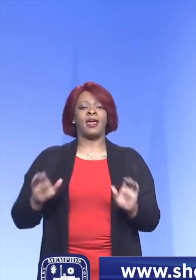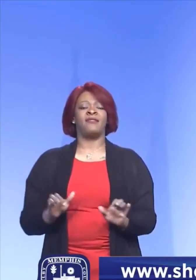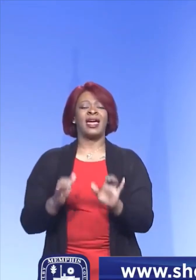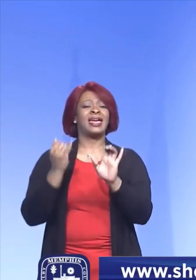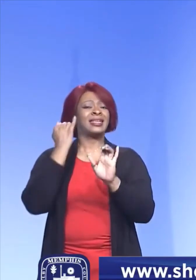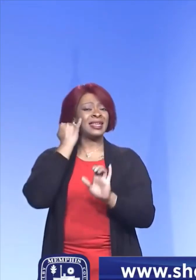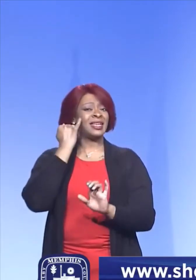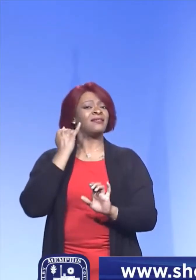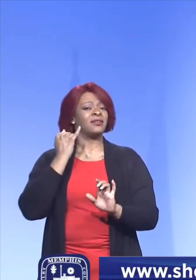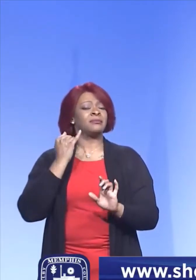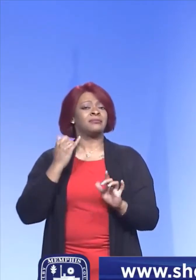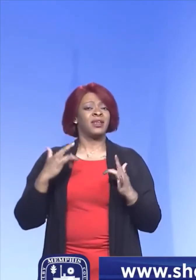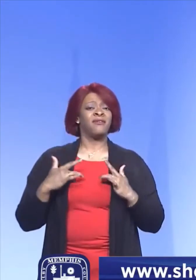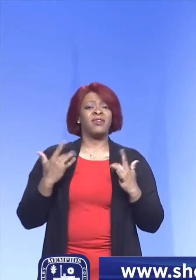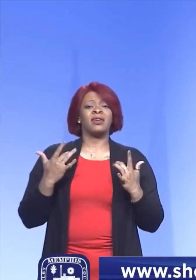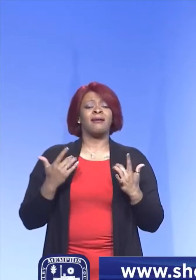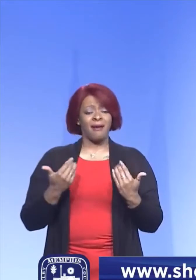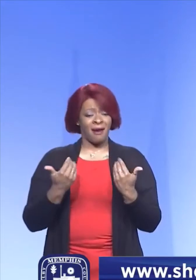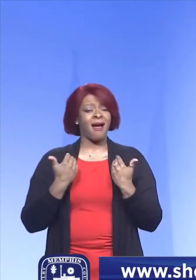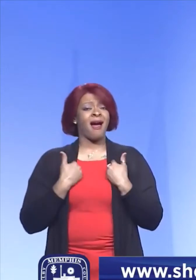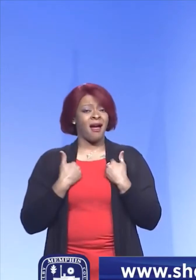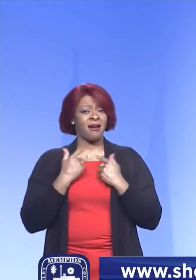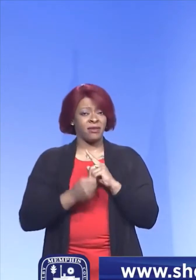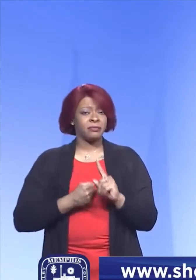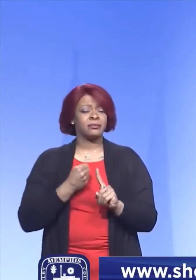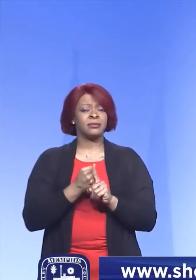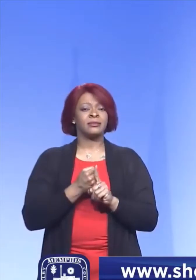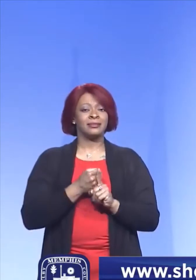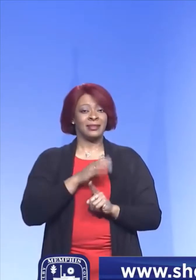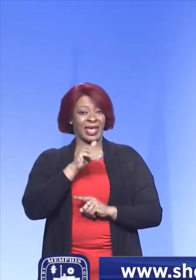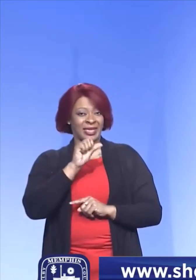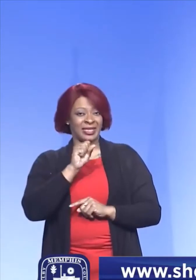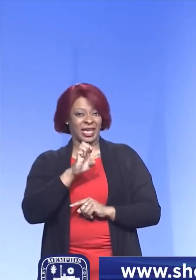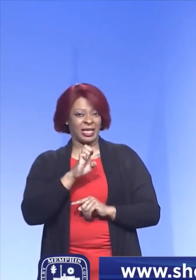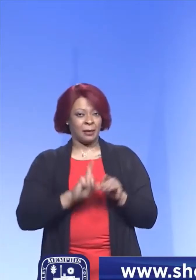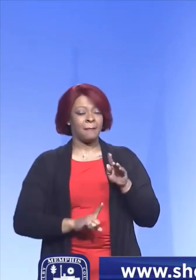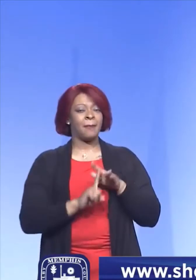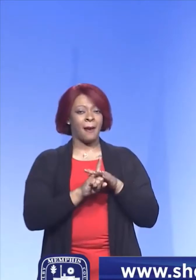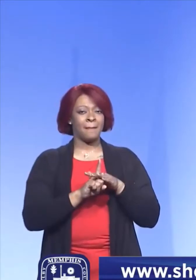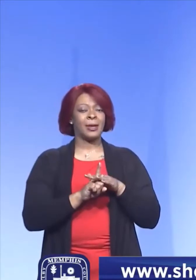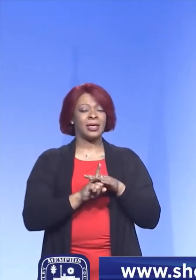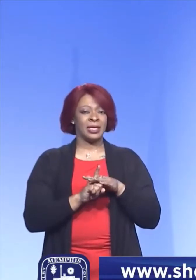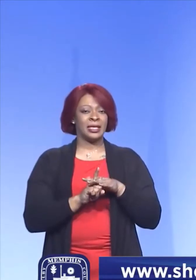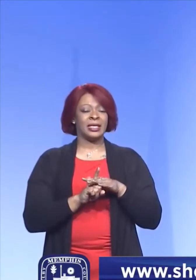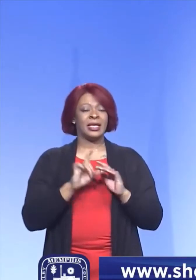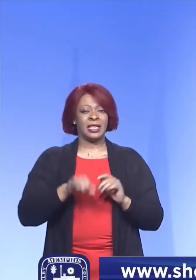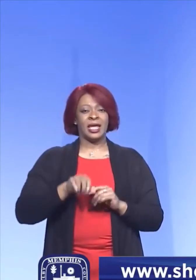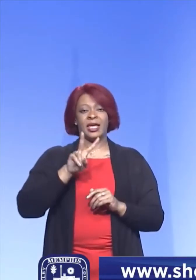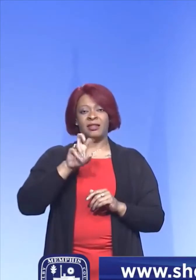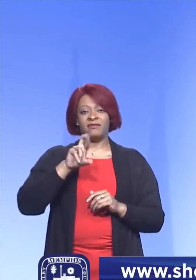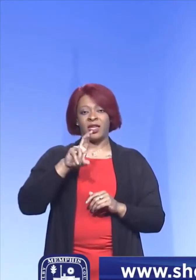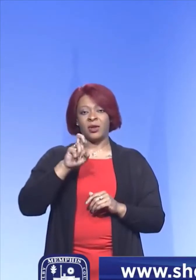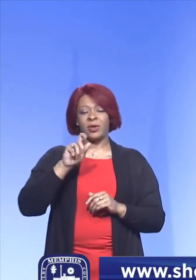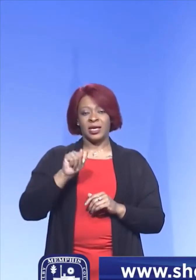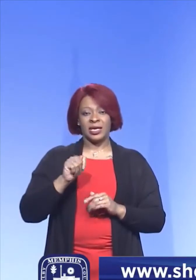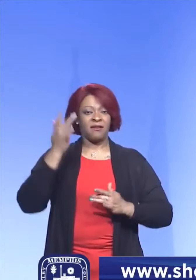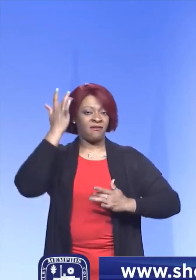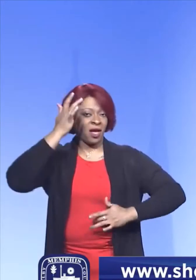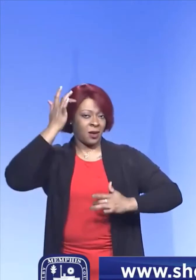that we have a case of the variant virus,